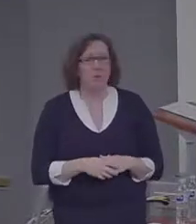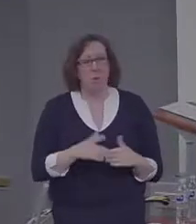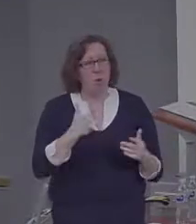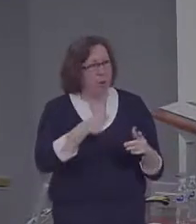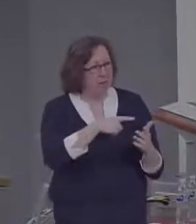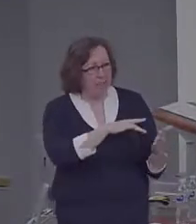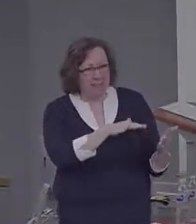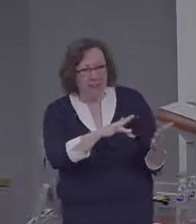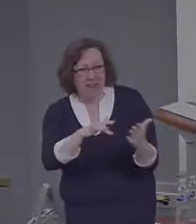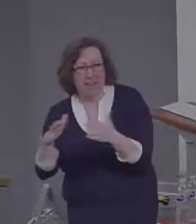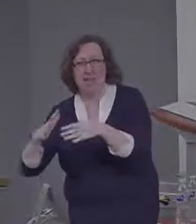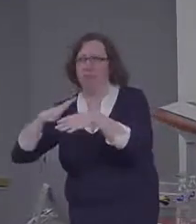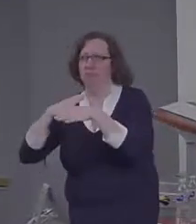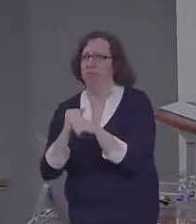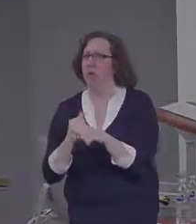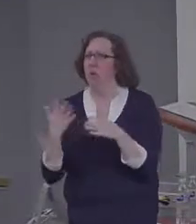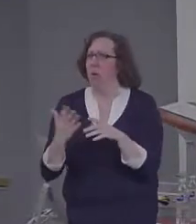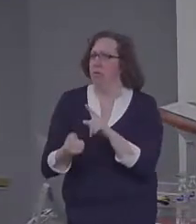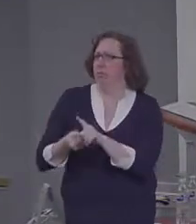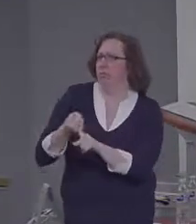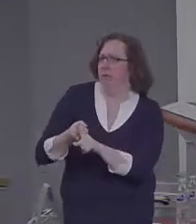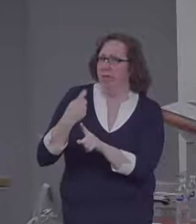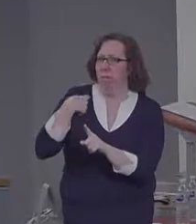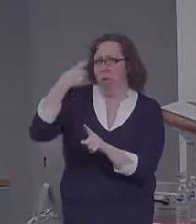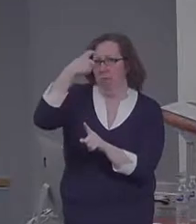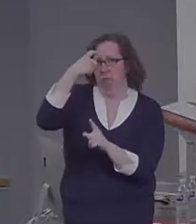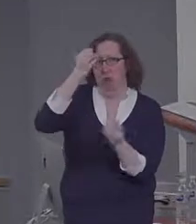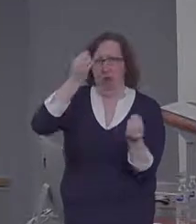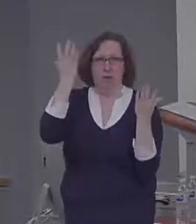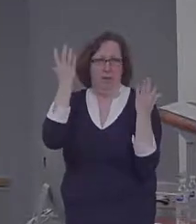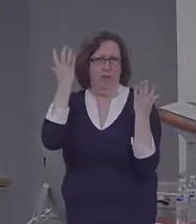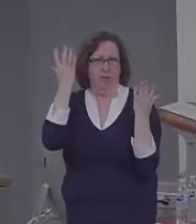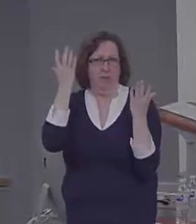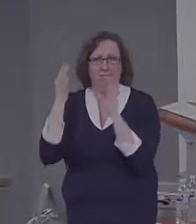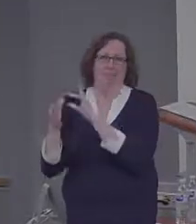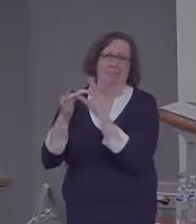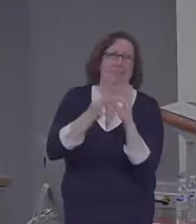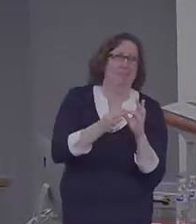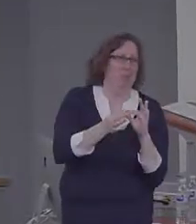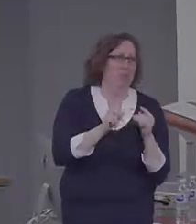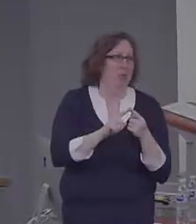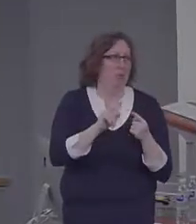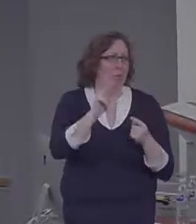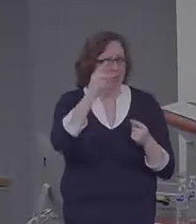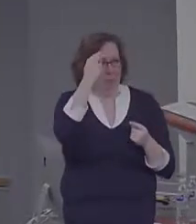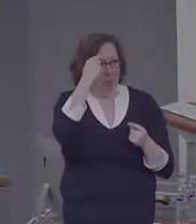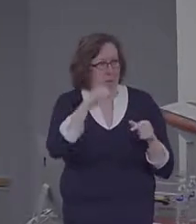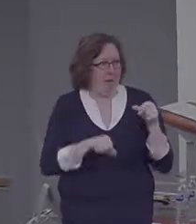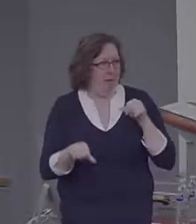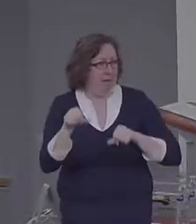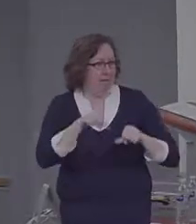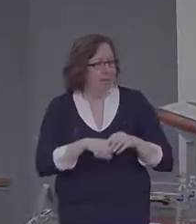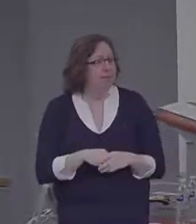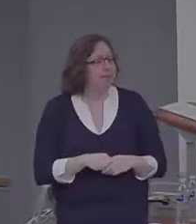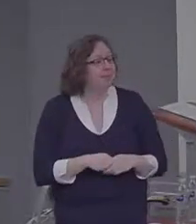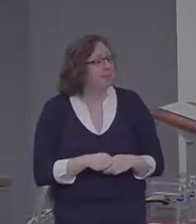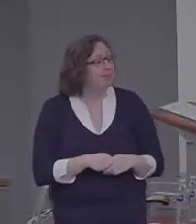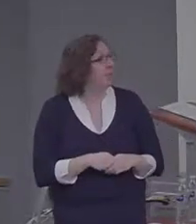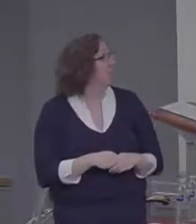implications for brain activity now, bring it back to neuroscience. So the results from these studies, they